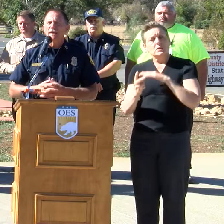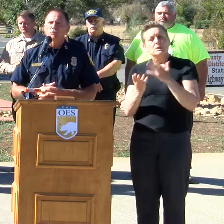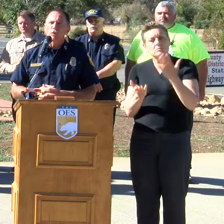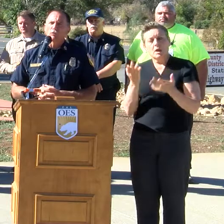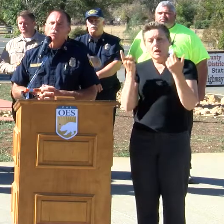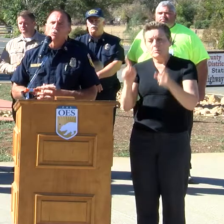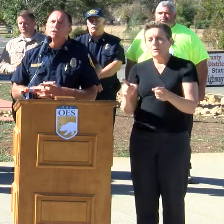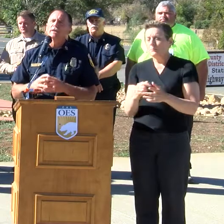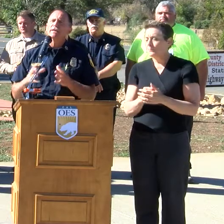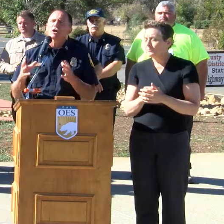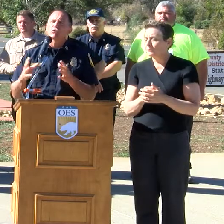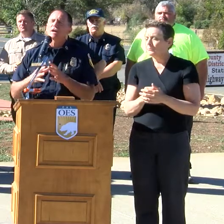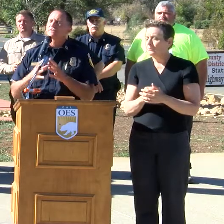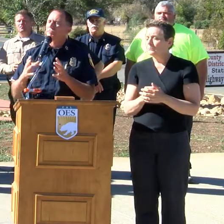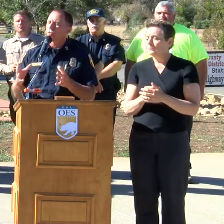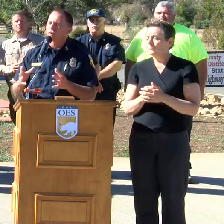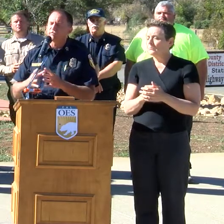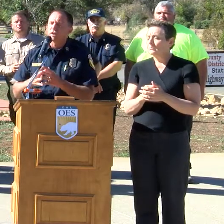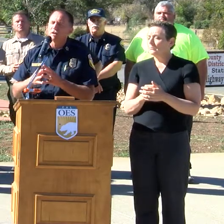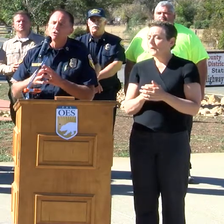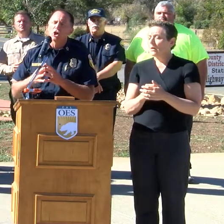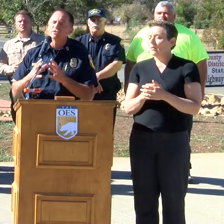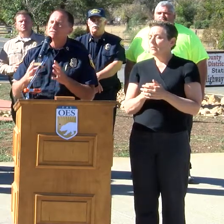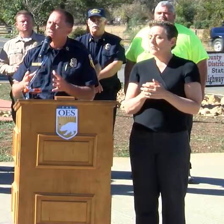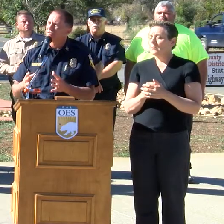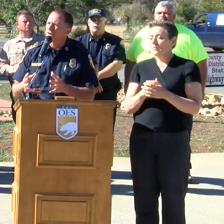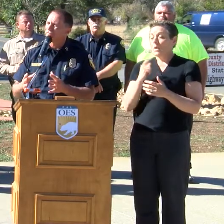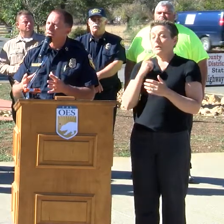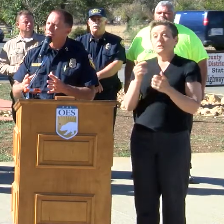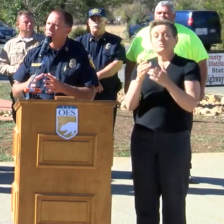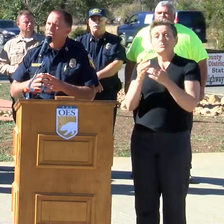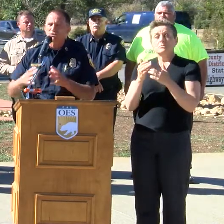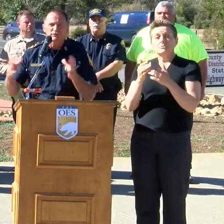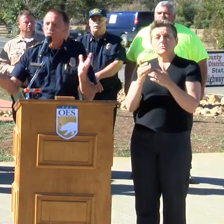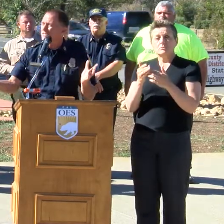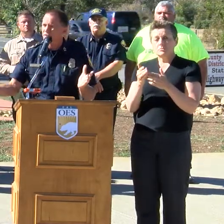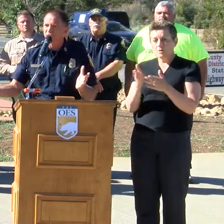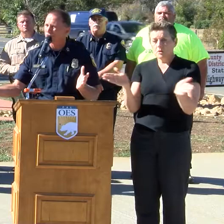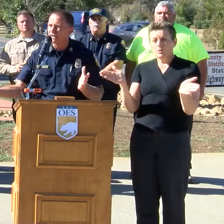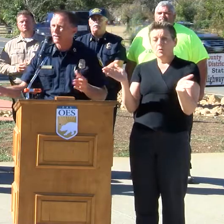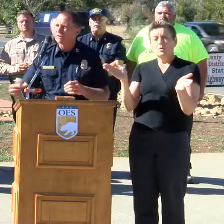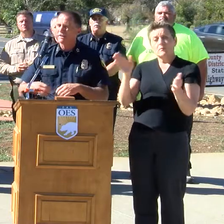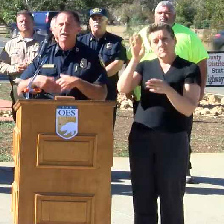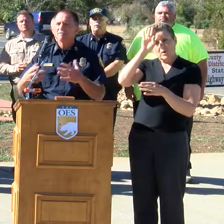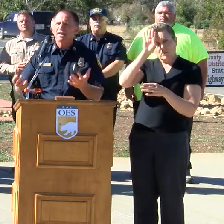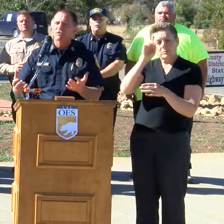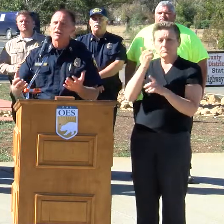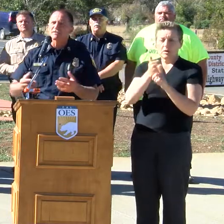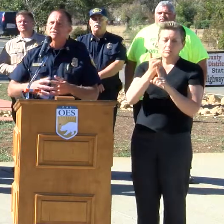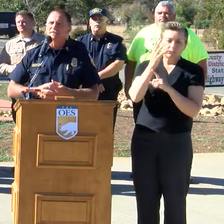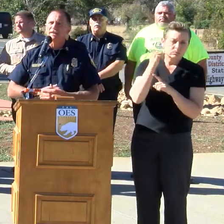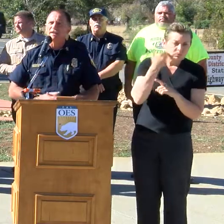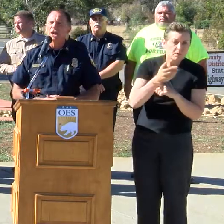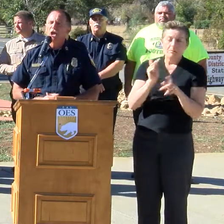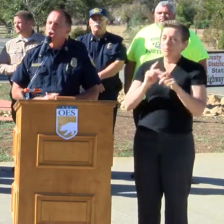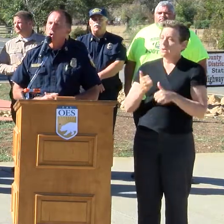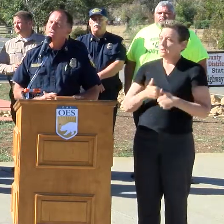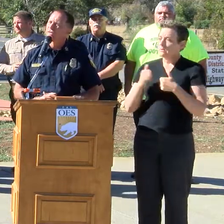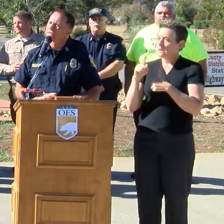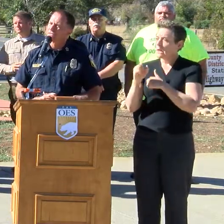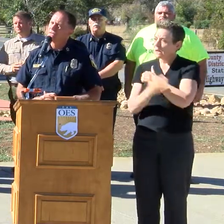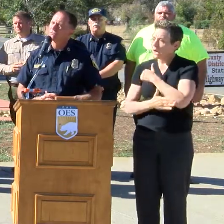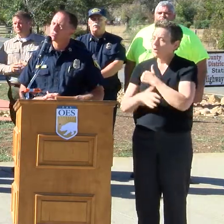think what has really, across the board, long-seasoned firefighting professionals, residents of Lake County, and across the state,